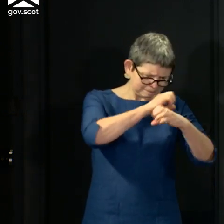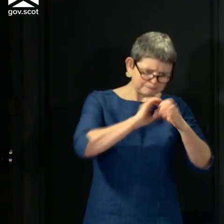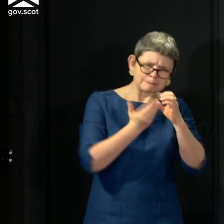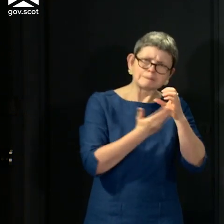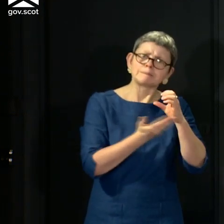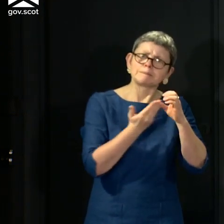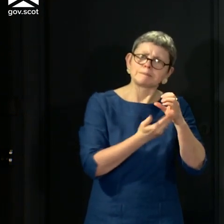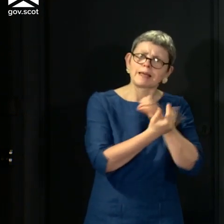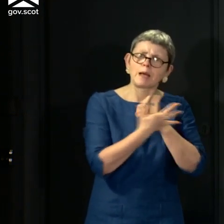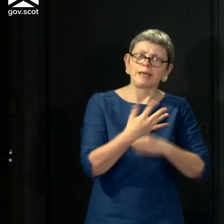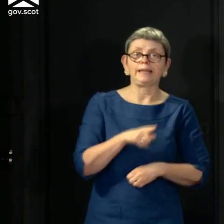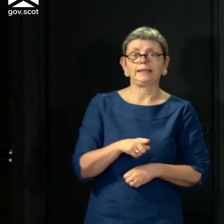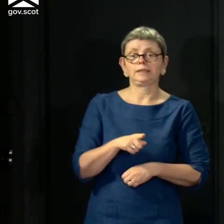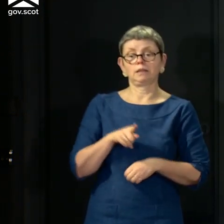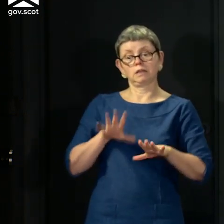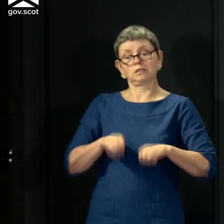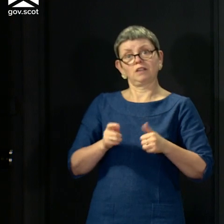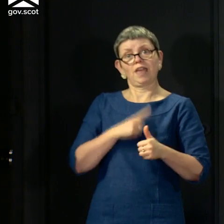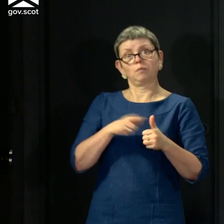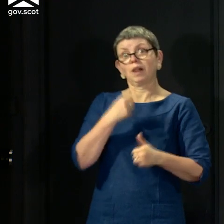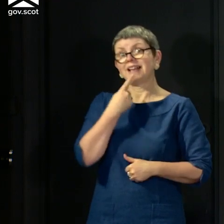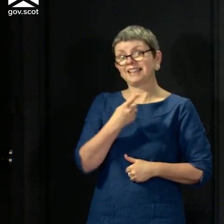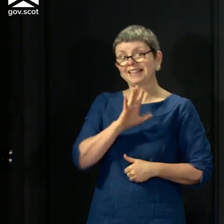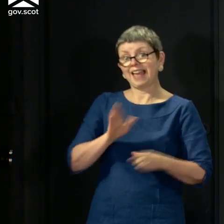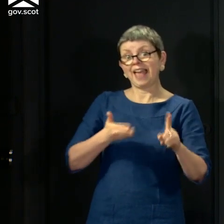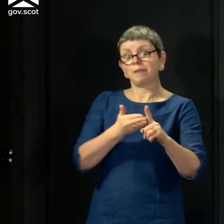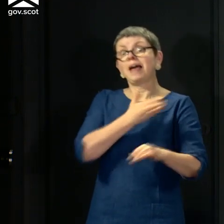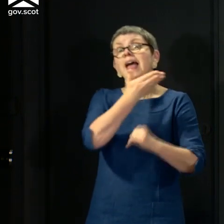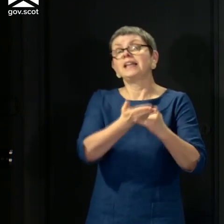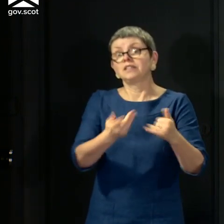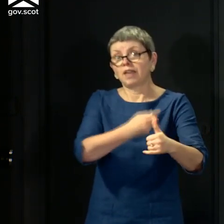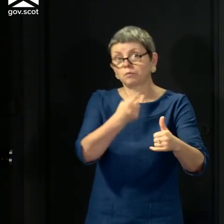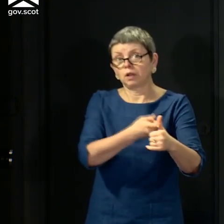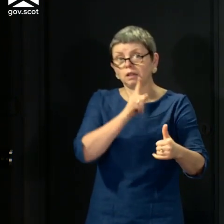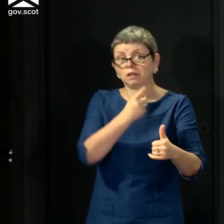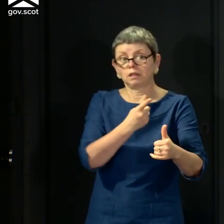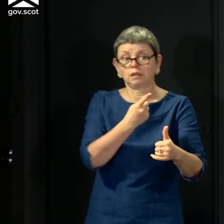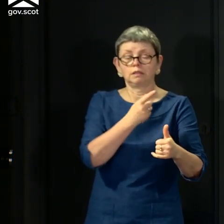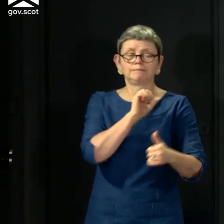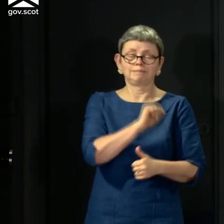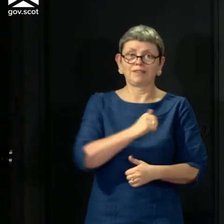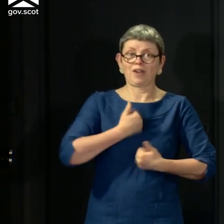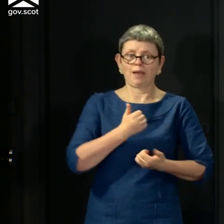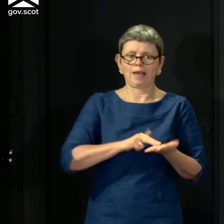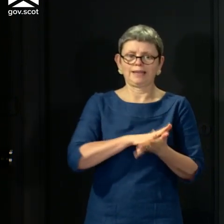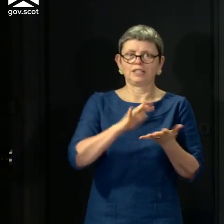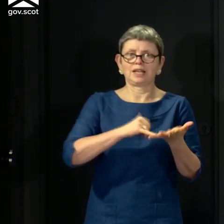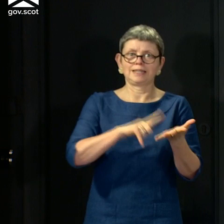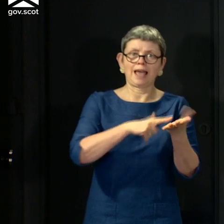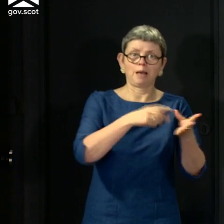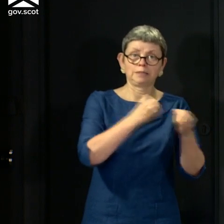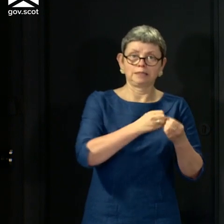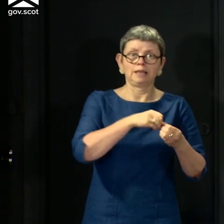said that by the end of April, I wanted us to have a testing capacity within our National Health Service labs of 3